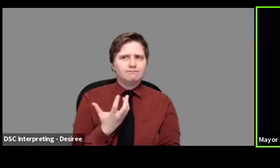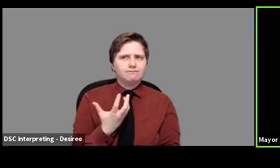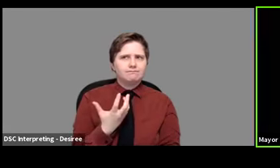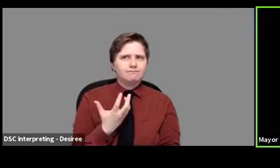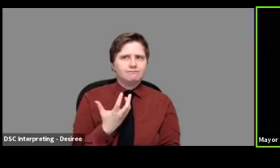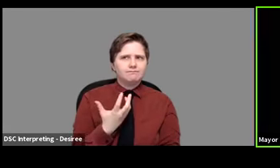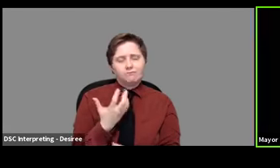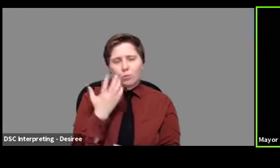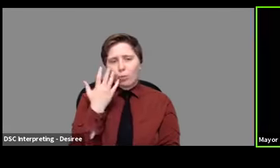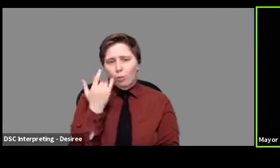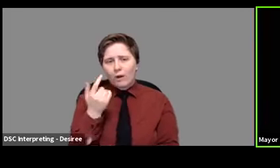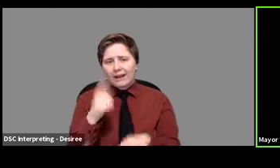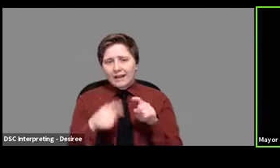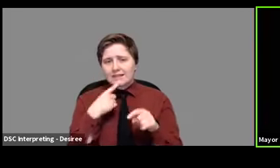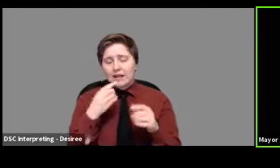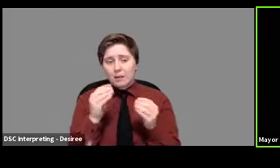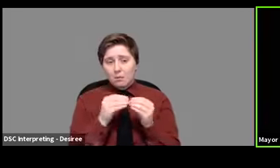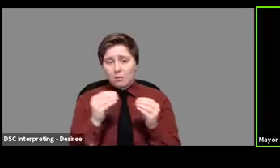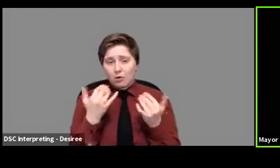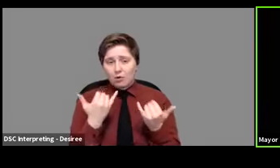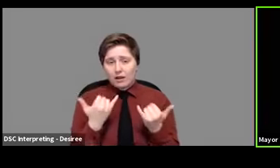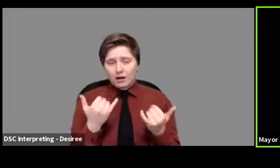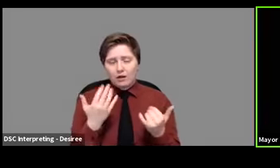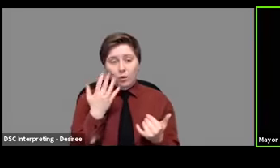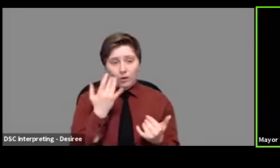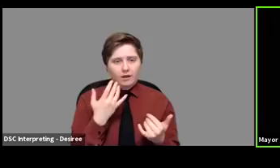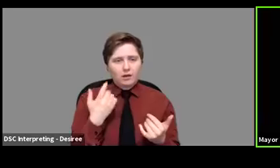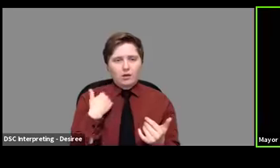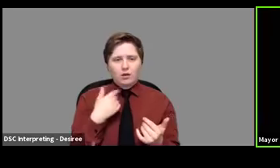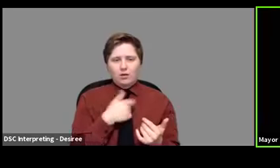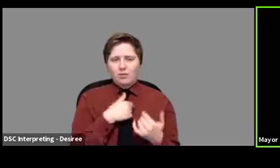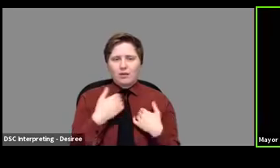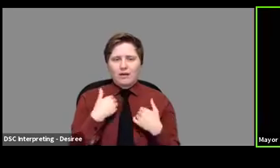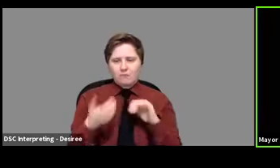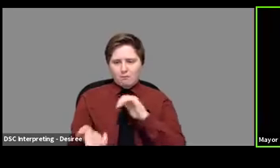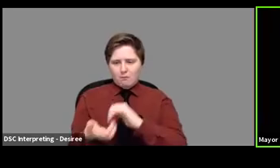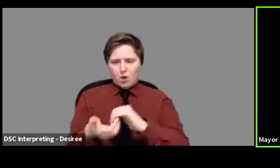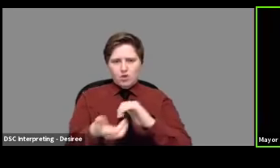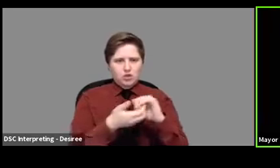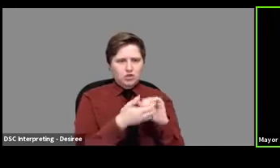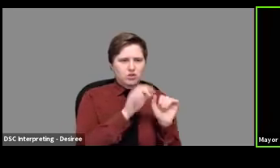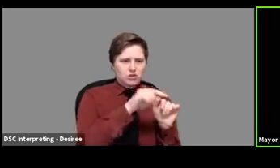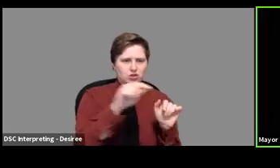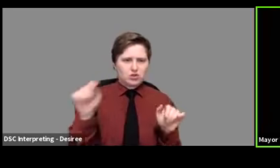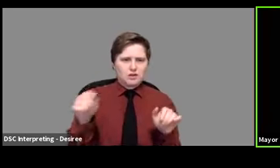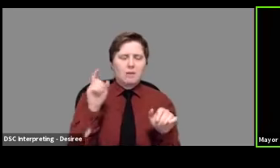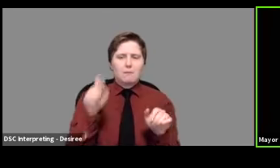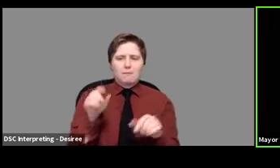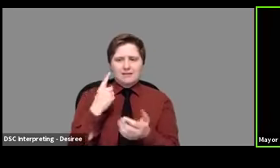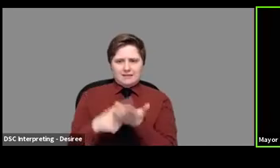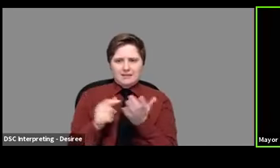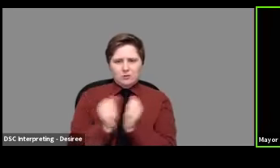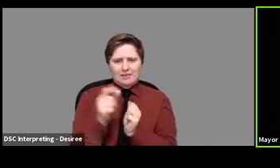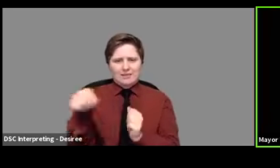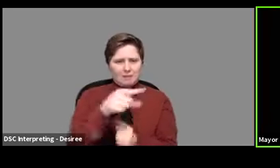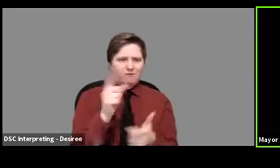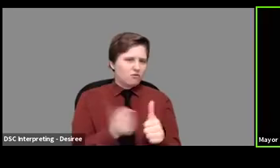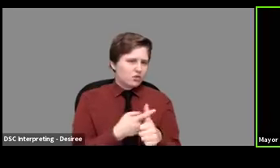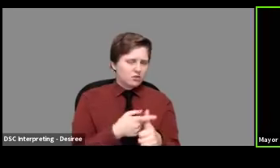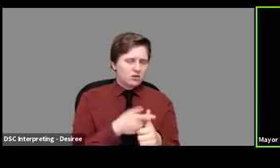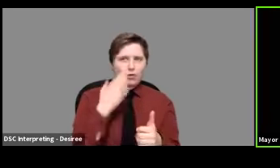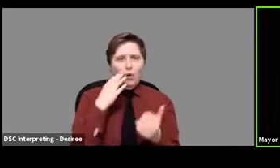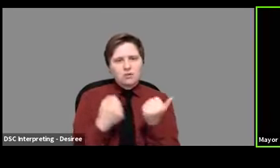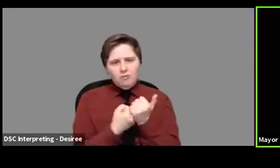the reason I can't say anything more declaratively is that, you know, we do have partners in this that we have to consult with, you know,